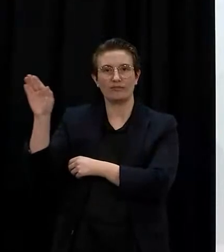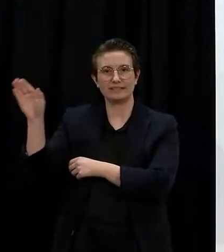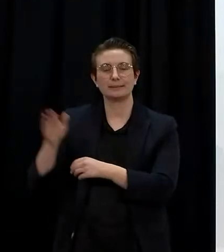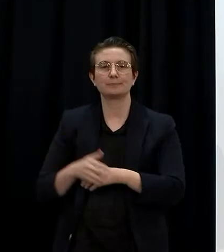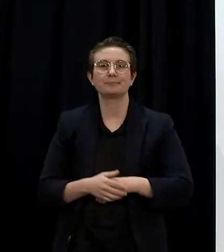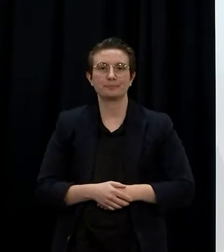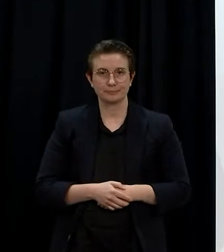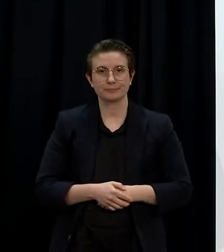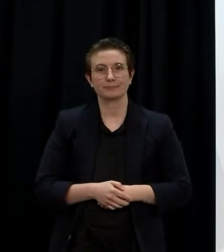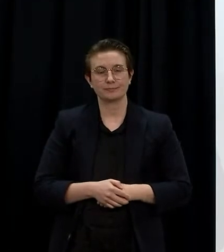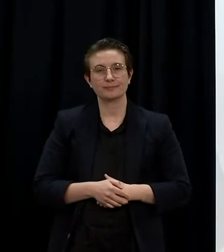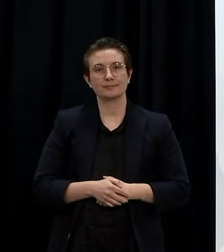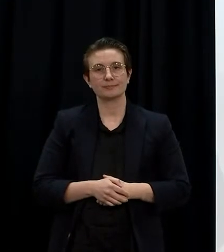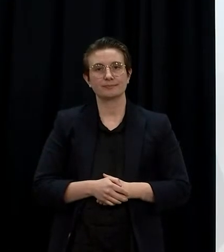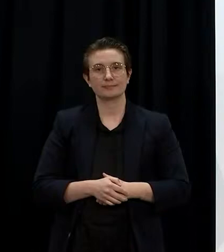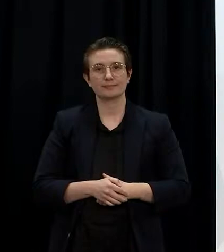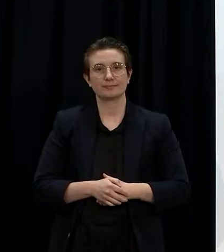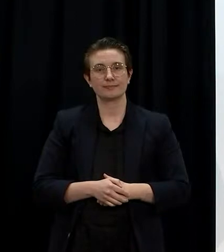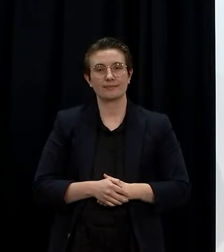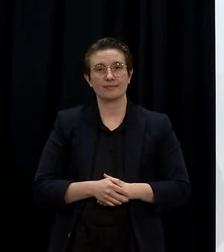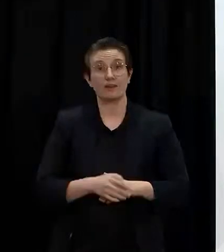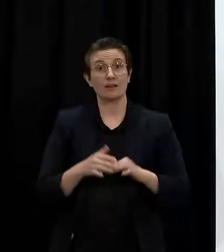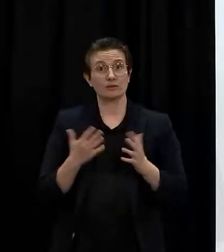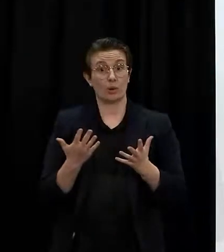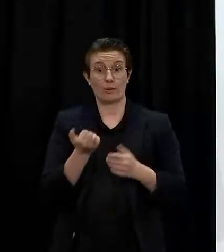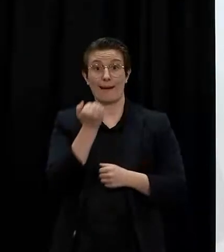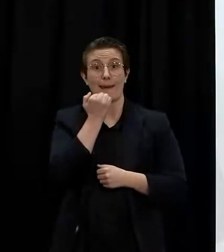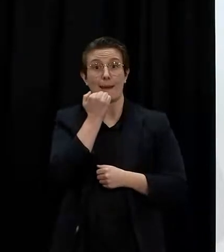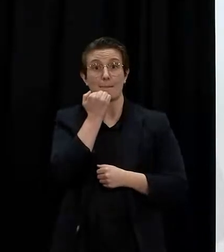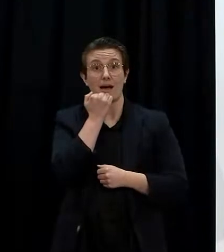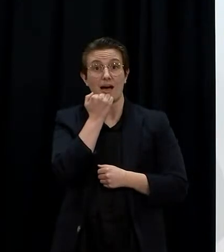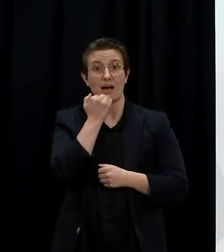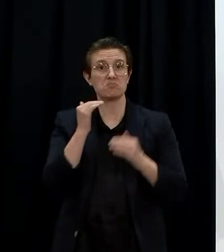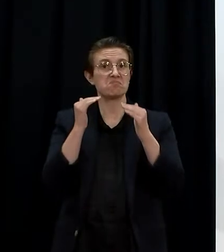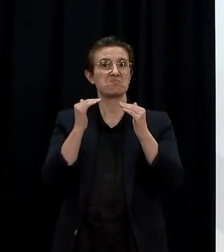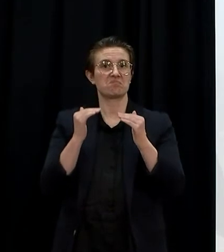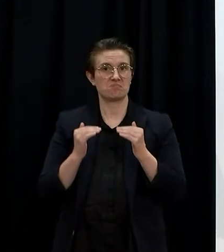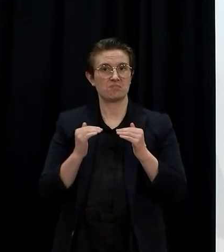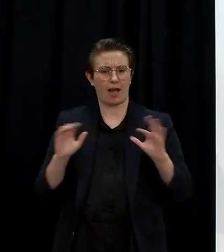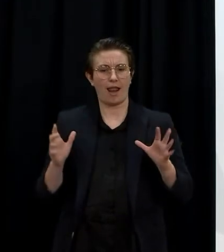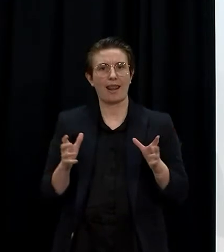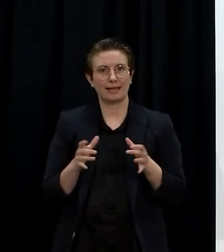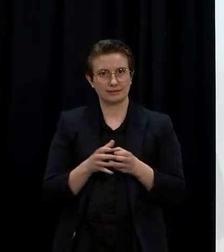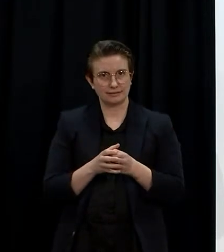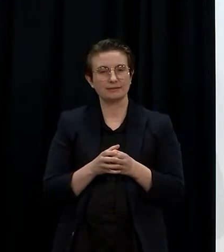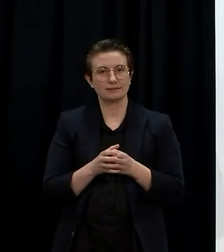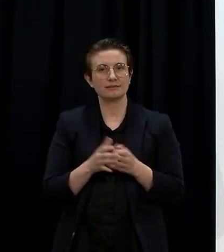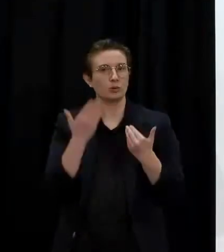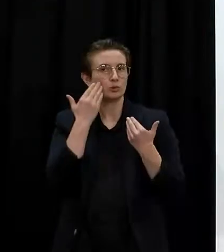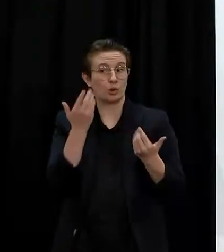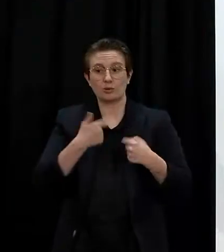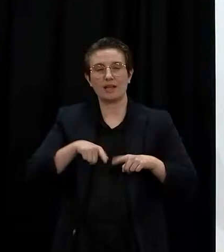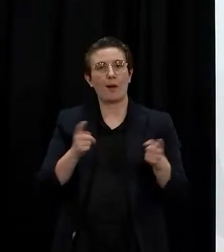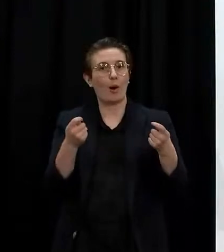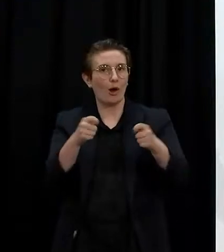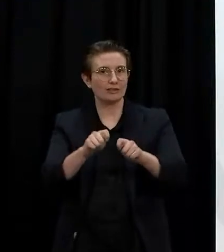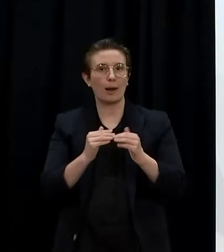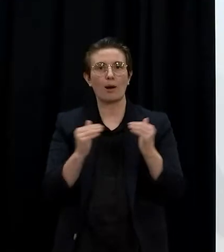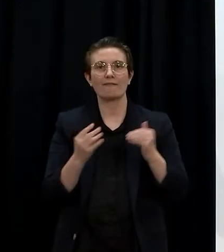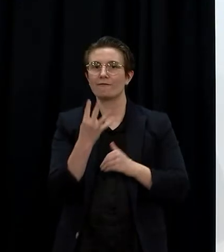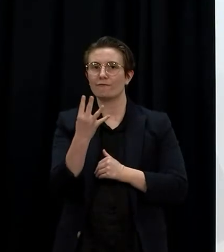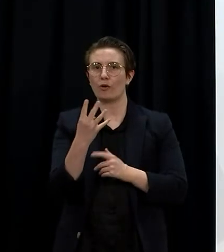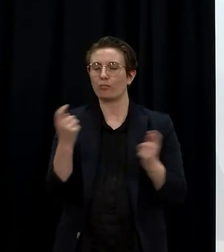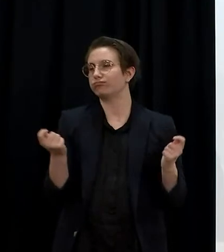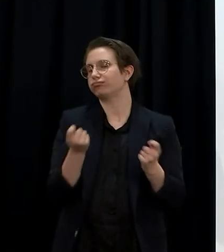So this latest lower number is encouraging and does show our Alert Level 4 measures are working even against